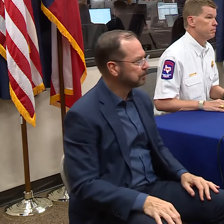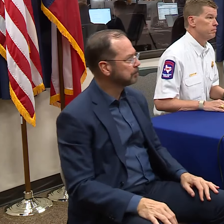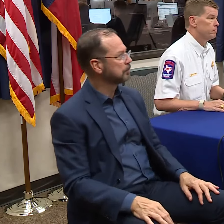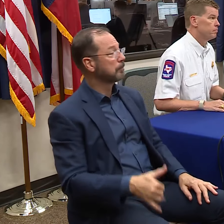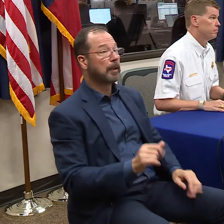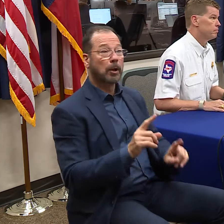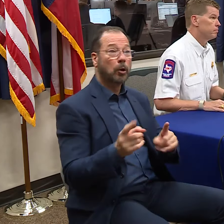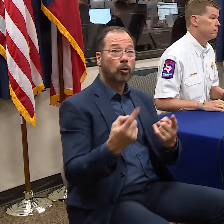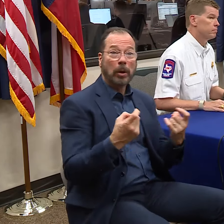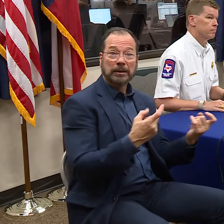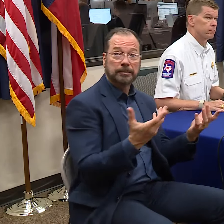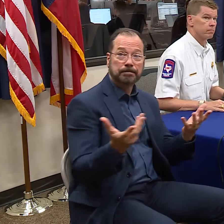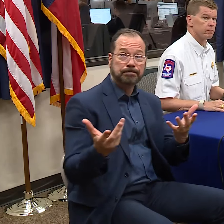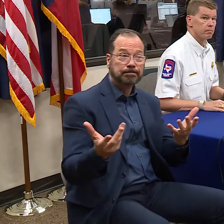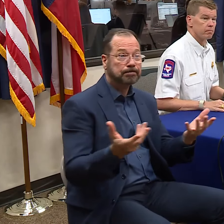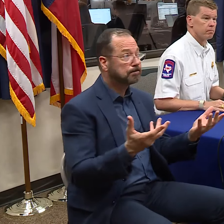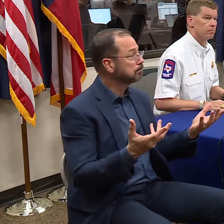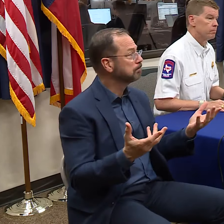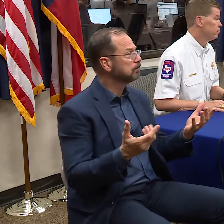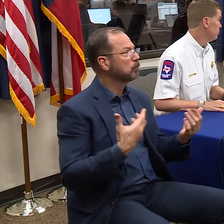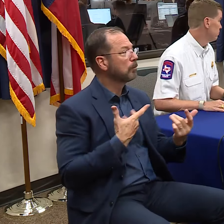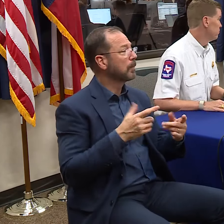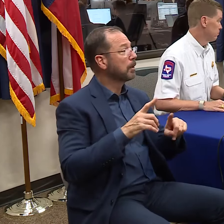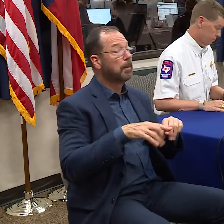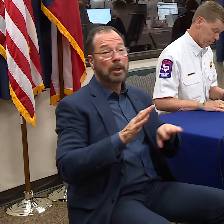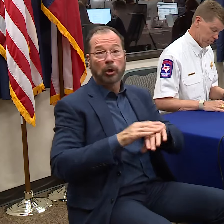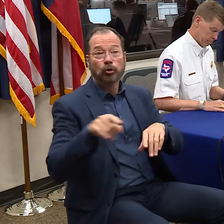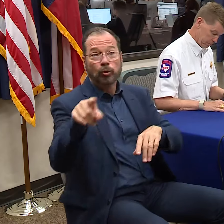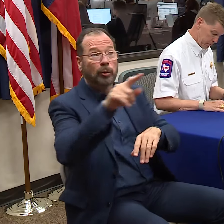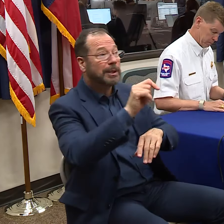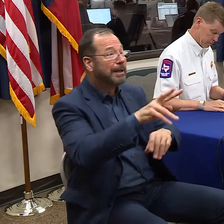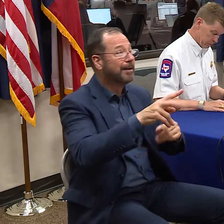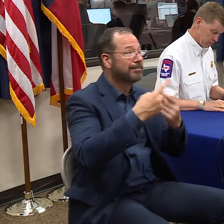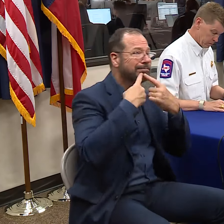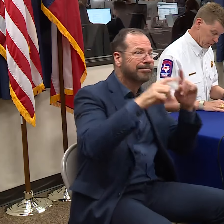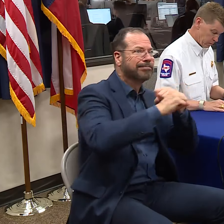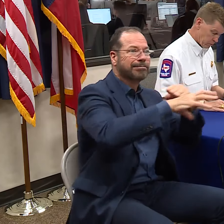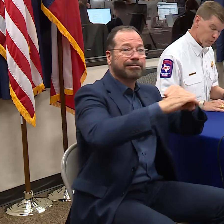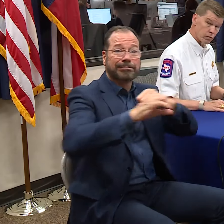Any other questions? We're counting on the media to get the word out.